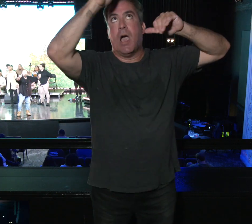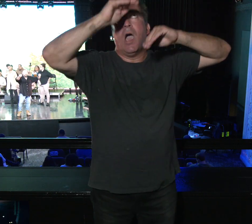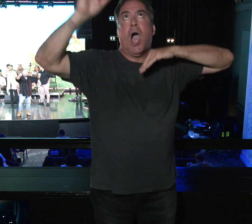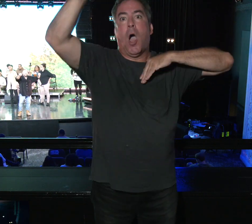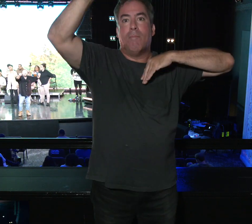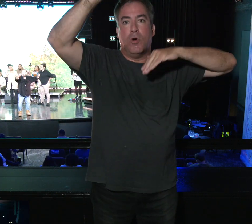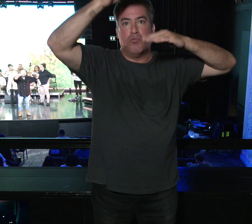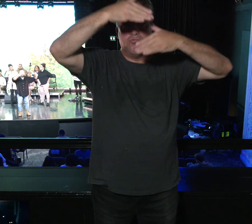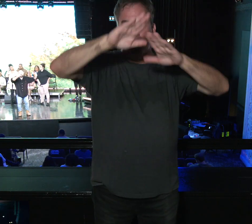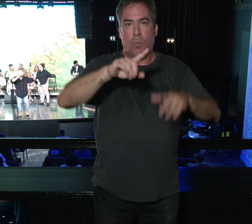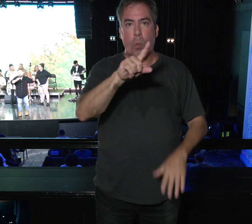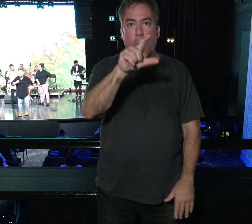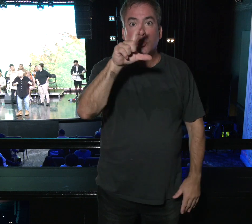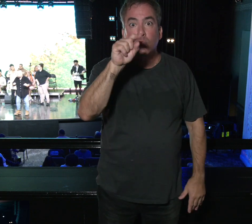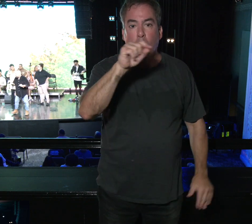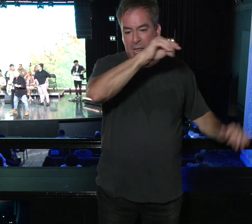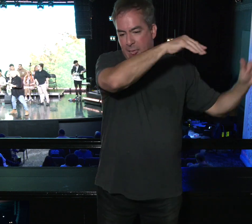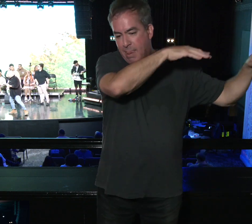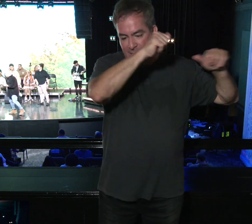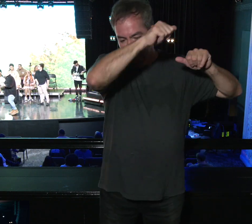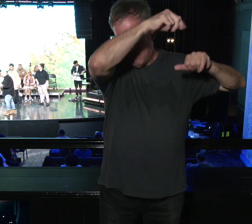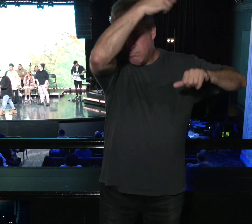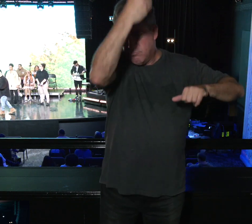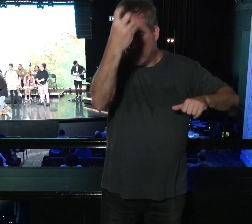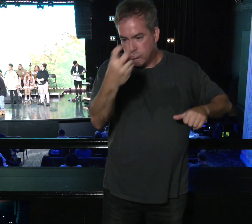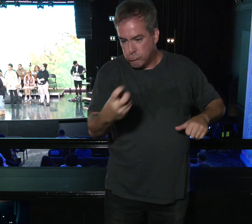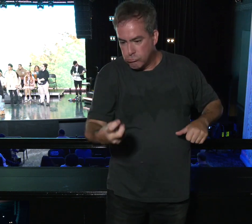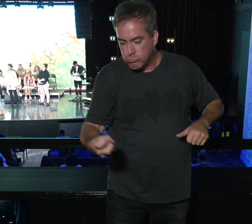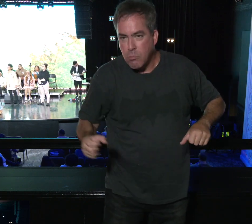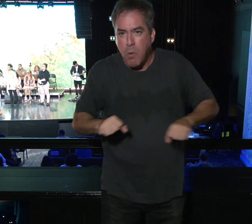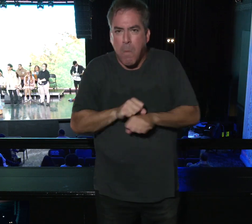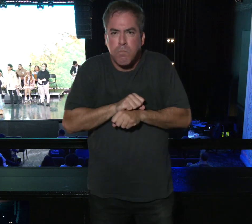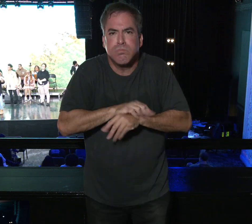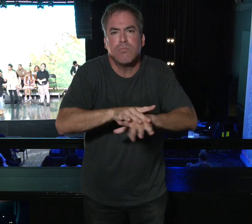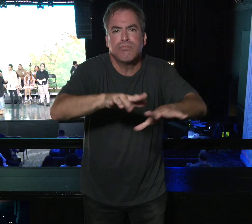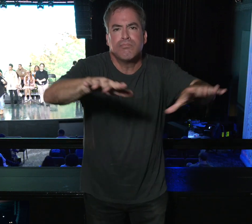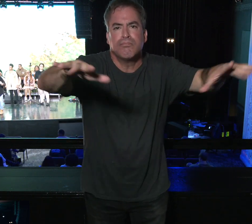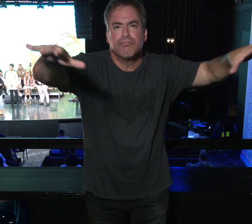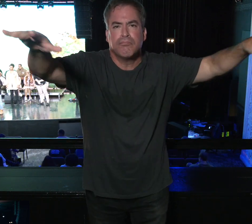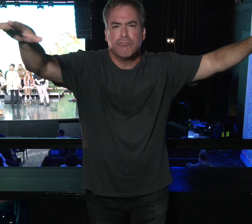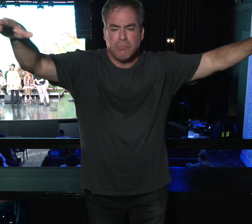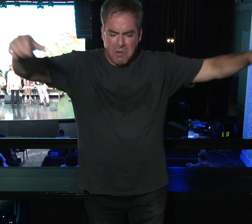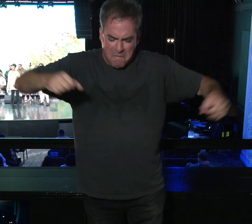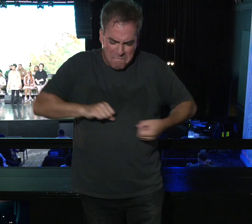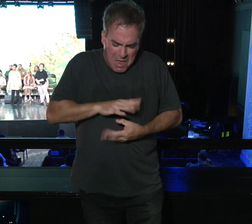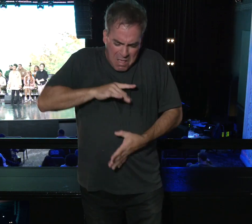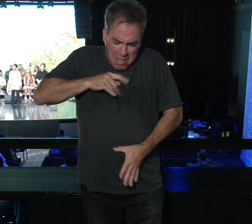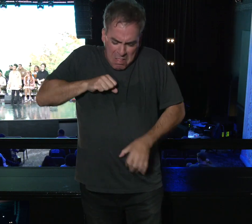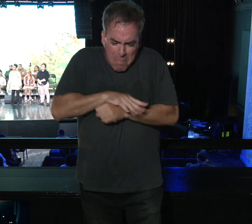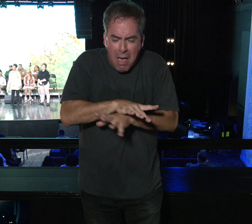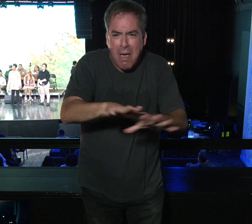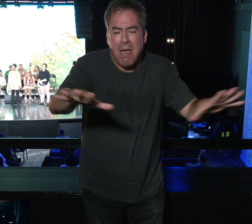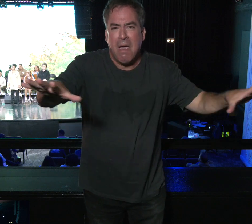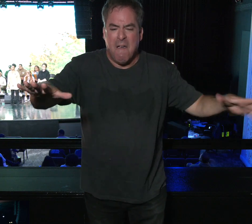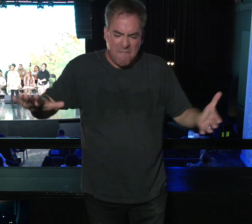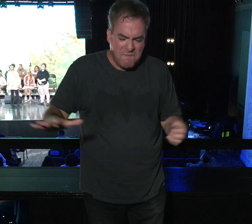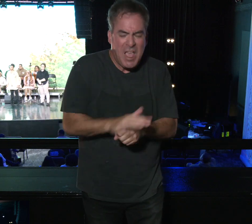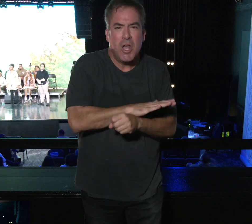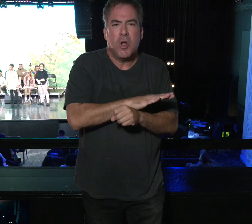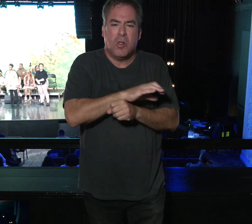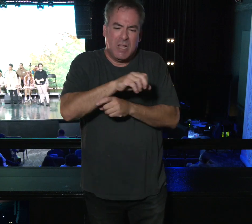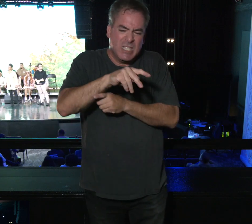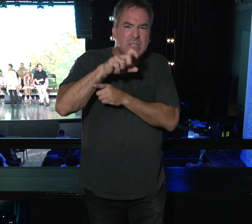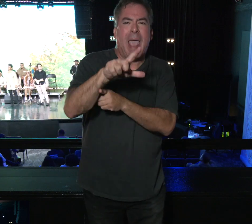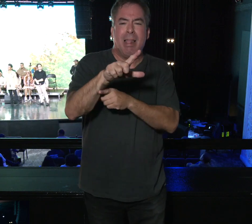of them leave the upper room. And they spill into the streets. They were filled and spilled. They spill into the streets.